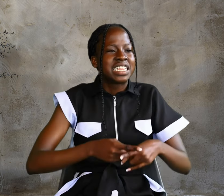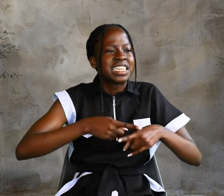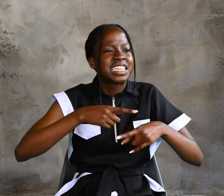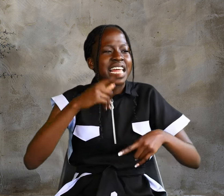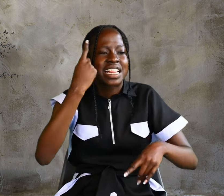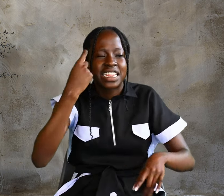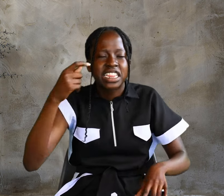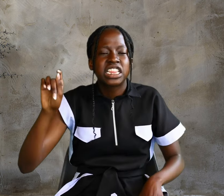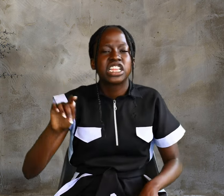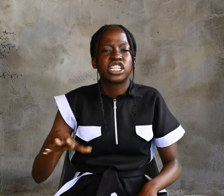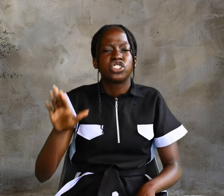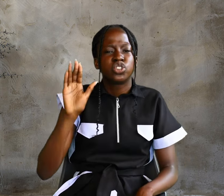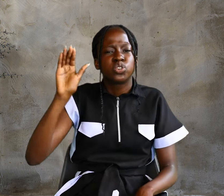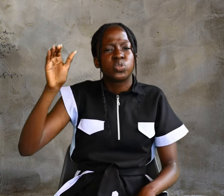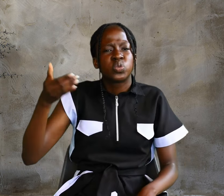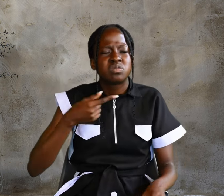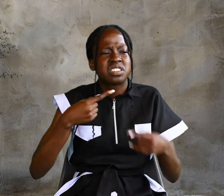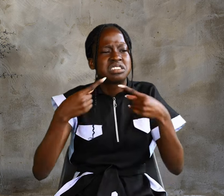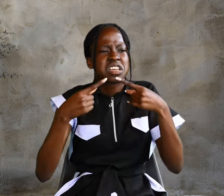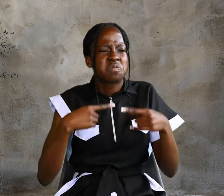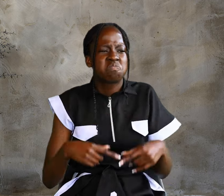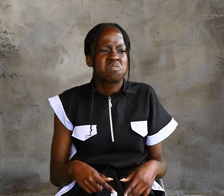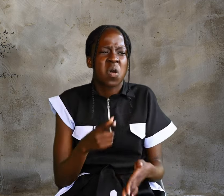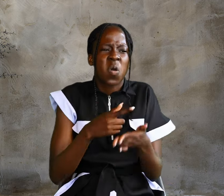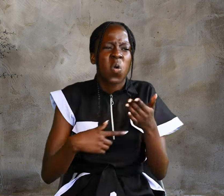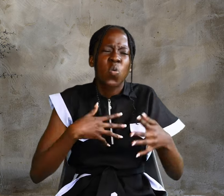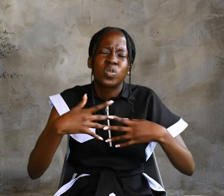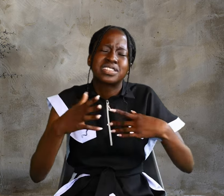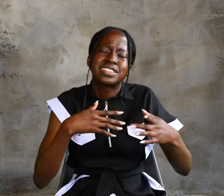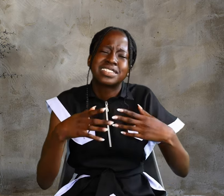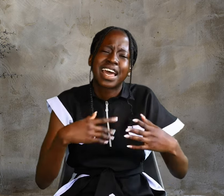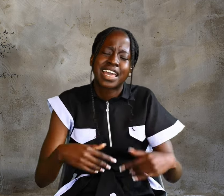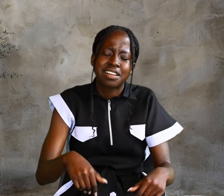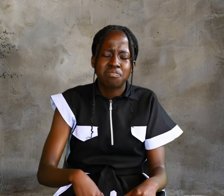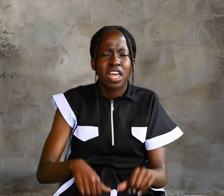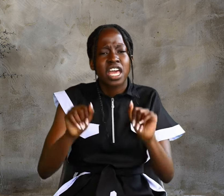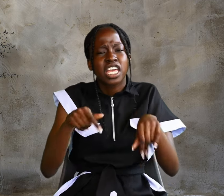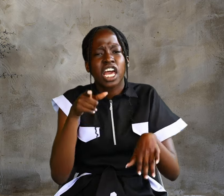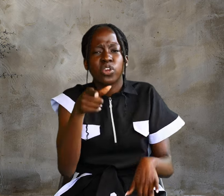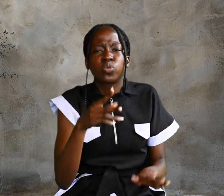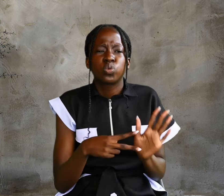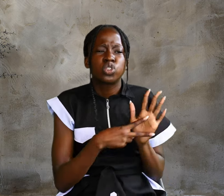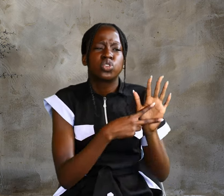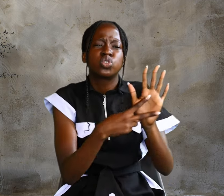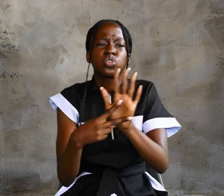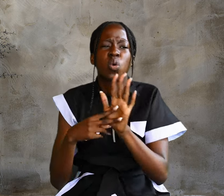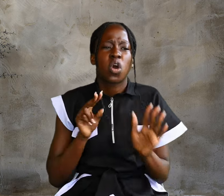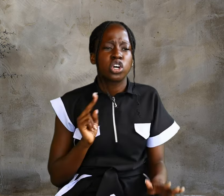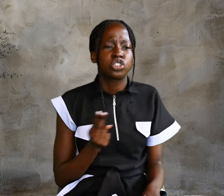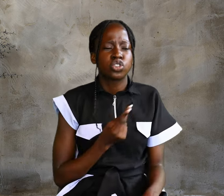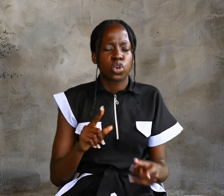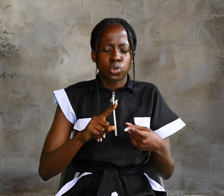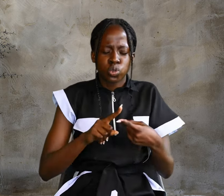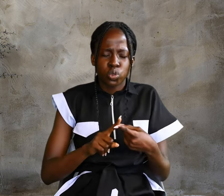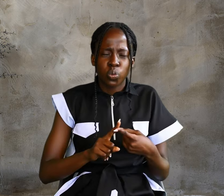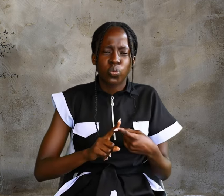What sign Can you show us To prove your authority To do all this?